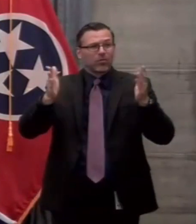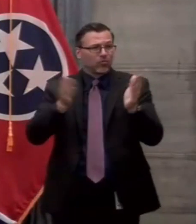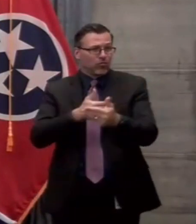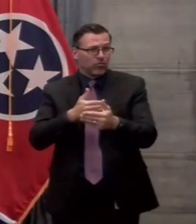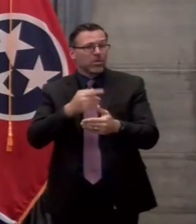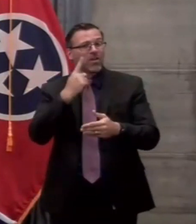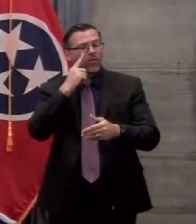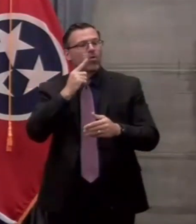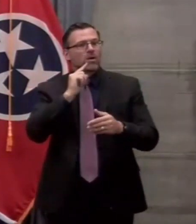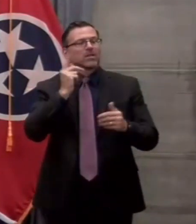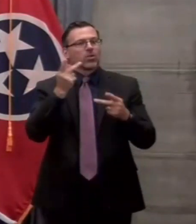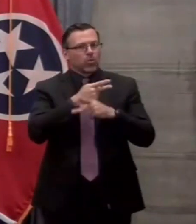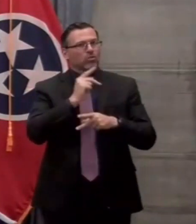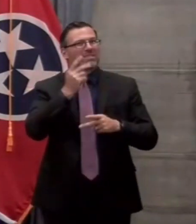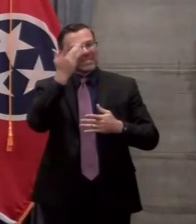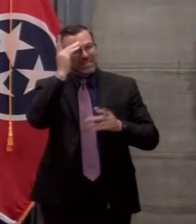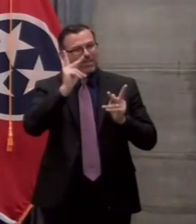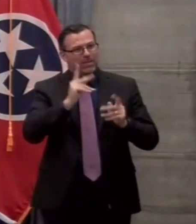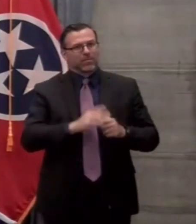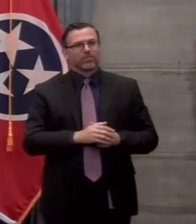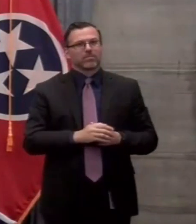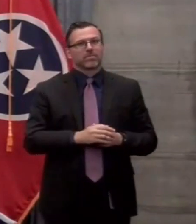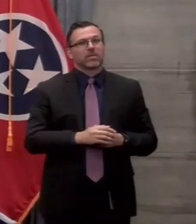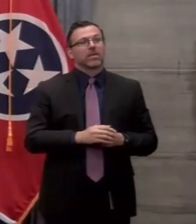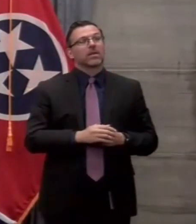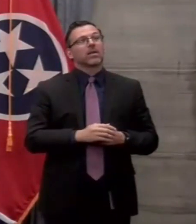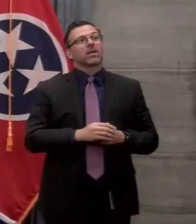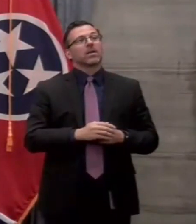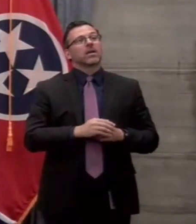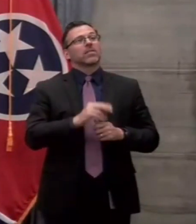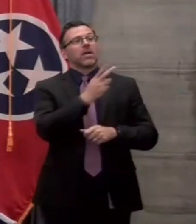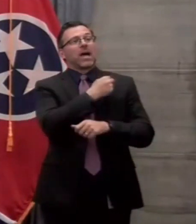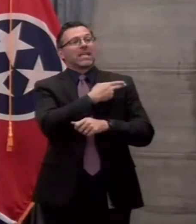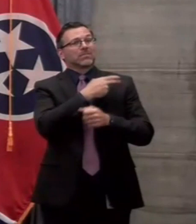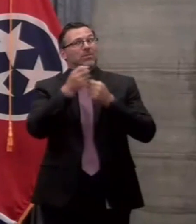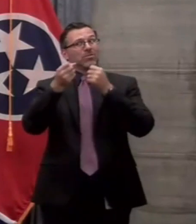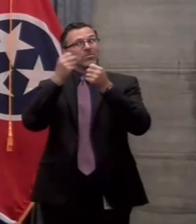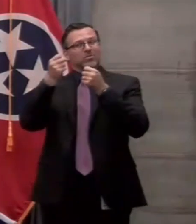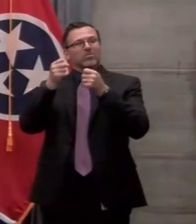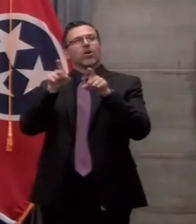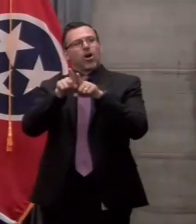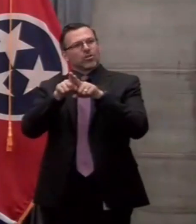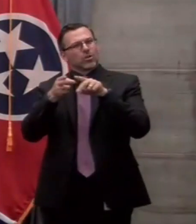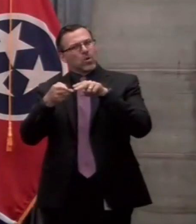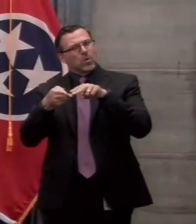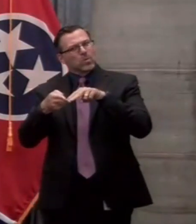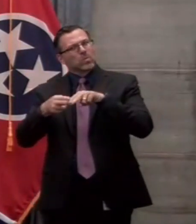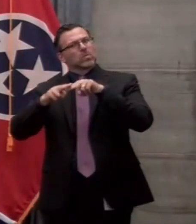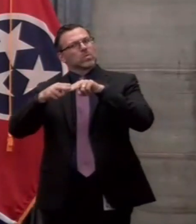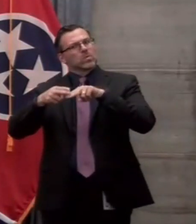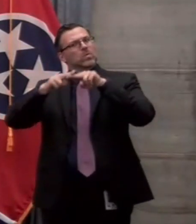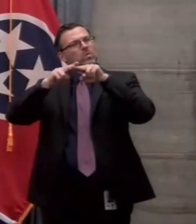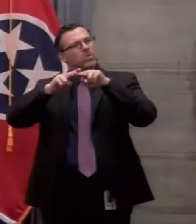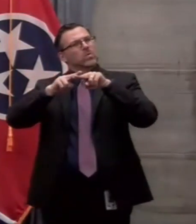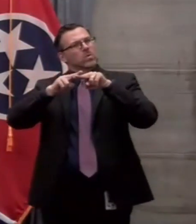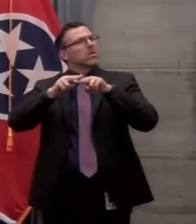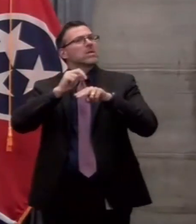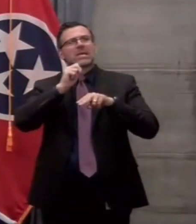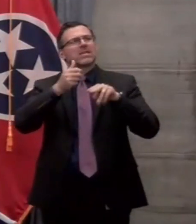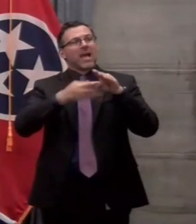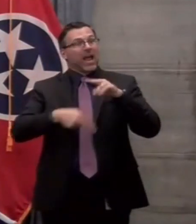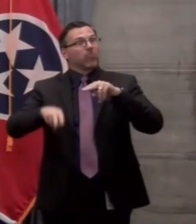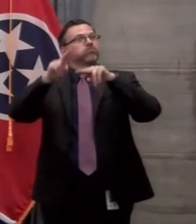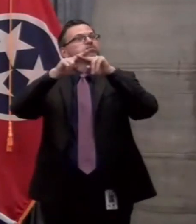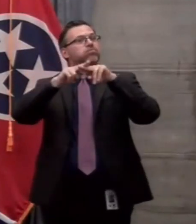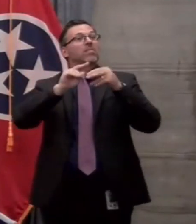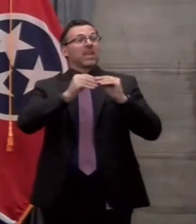of hospitalized patients has also grown gradually, but I will note not as not as much as case